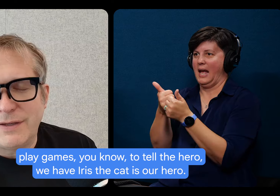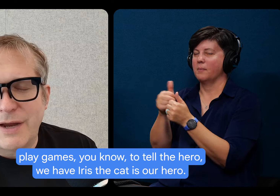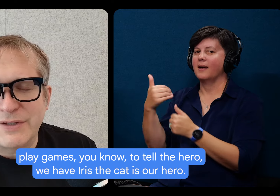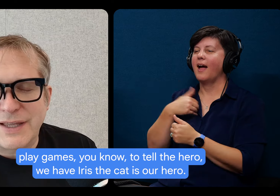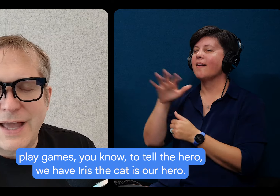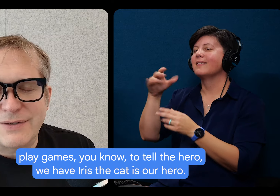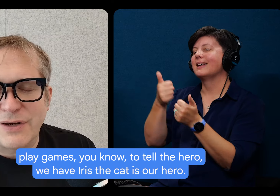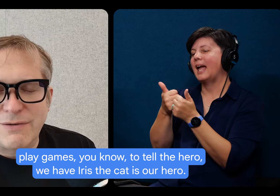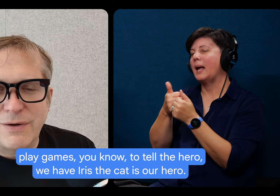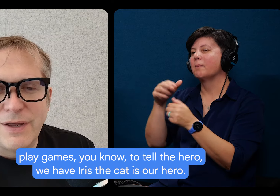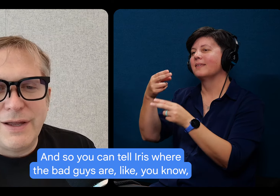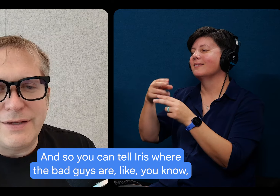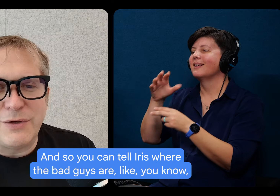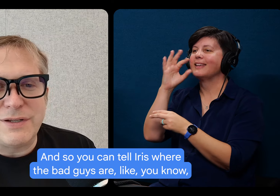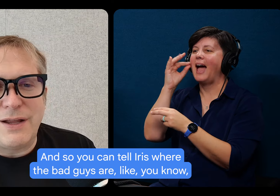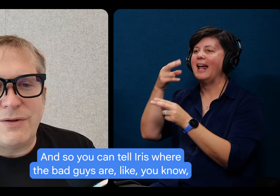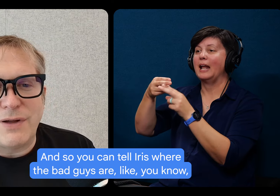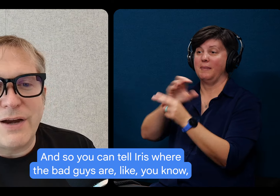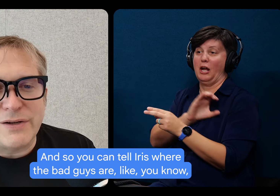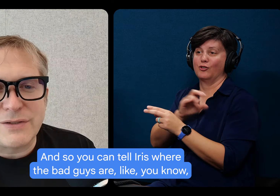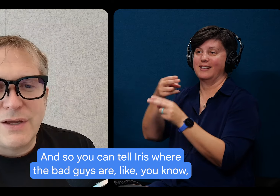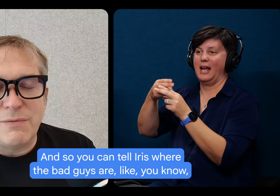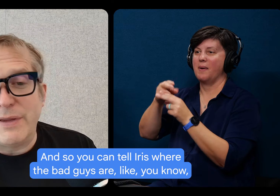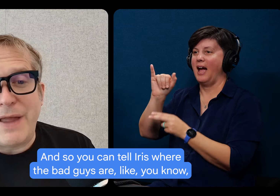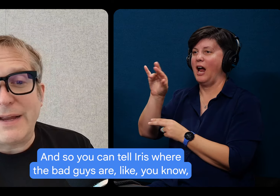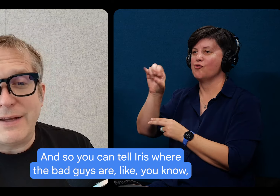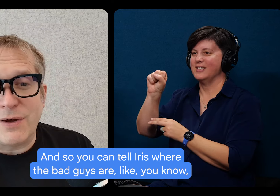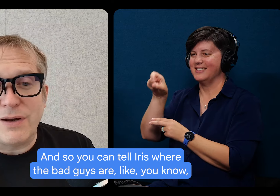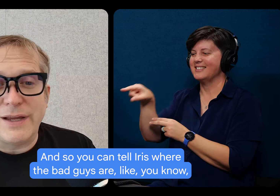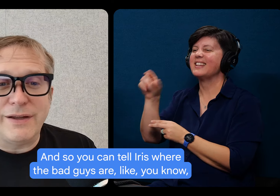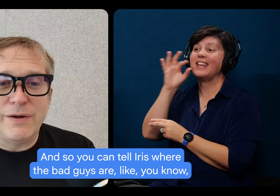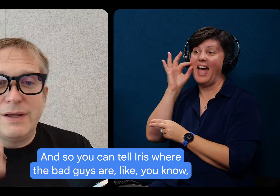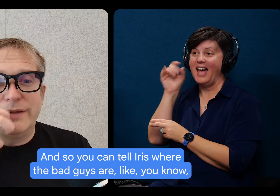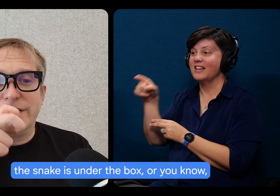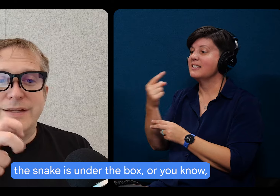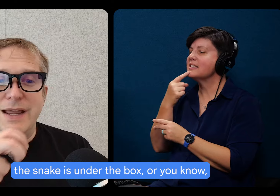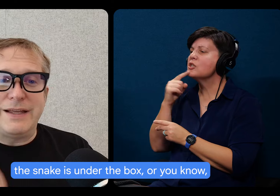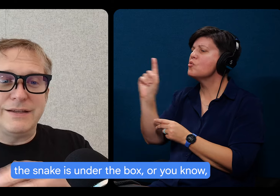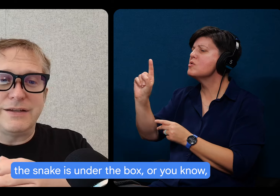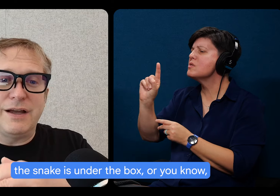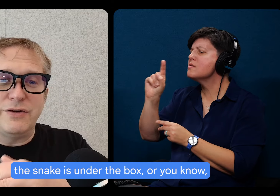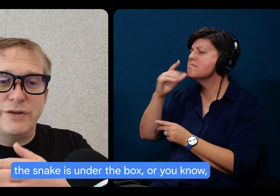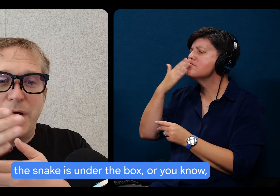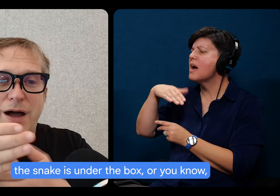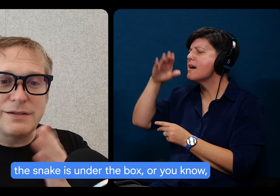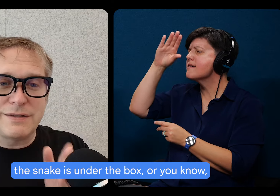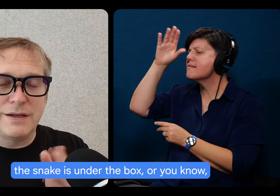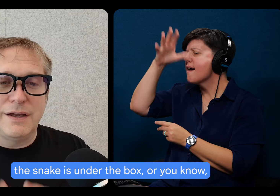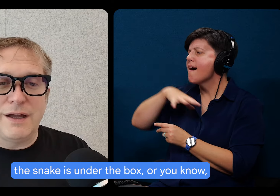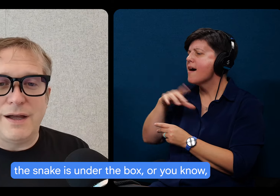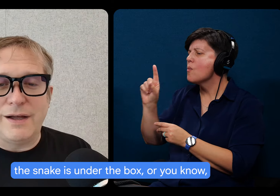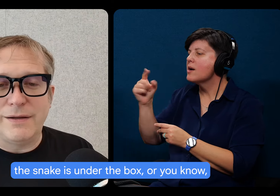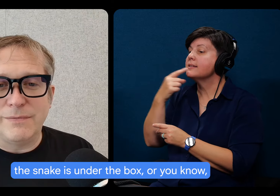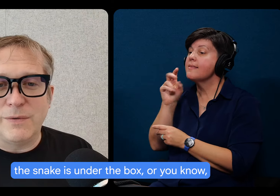have a, uh, Iris, the cat is our hero. And so you can tell Iris where the bad guys are like, you know, the snake is under the box,